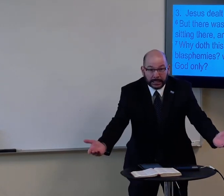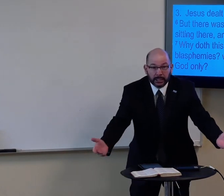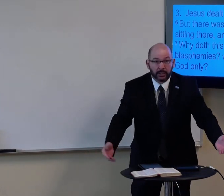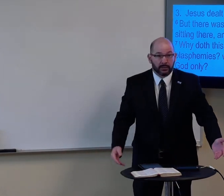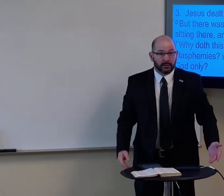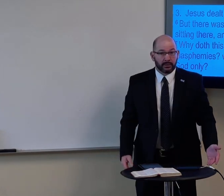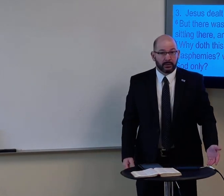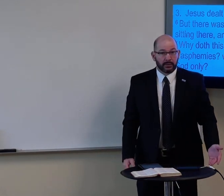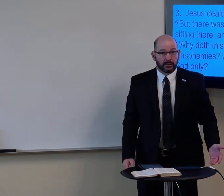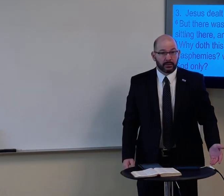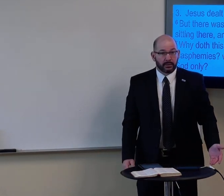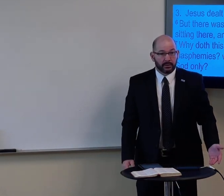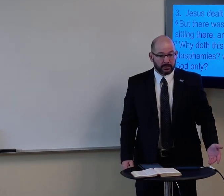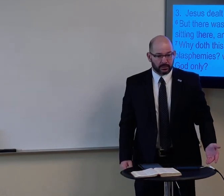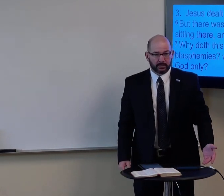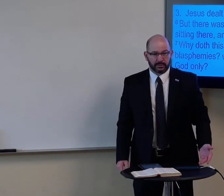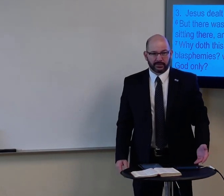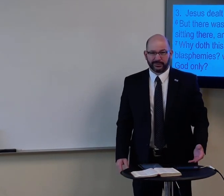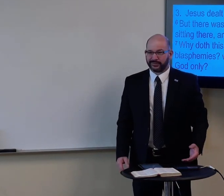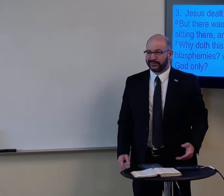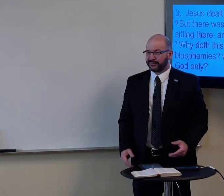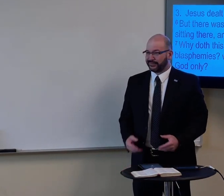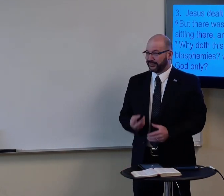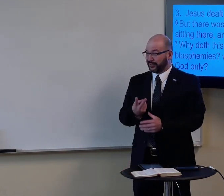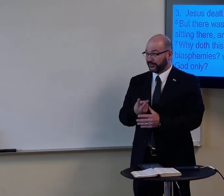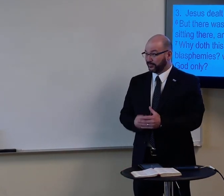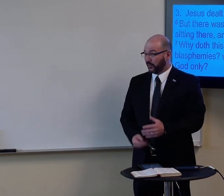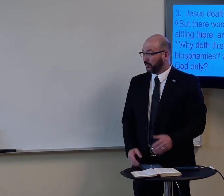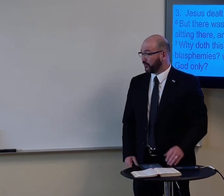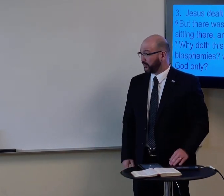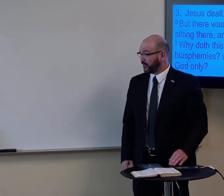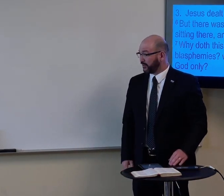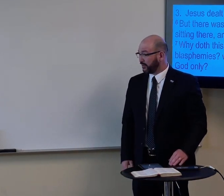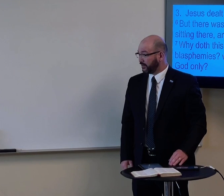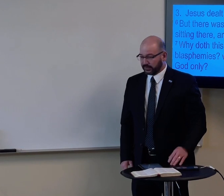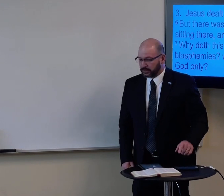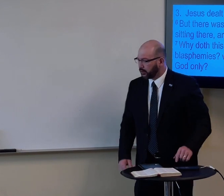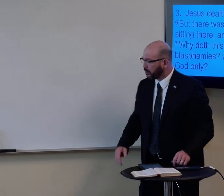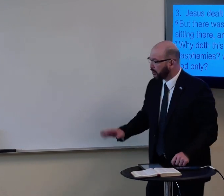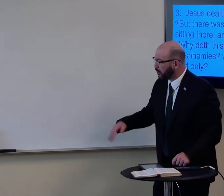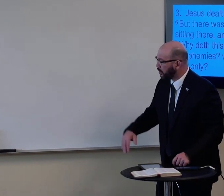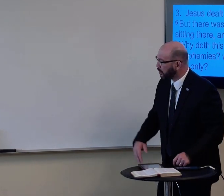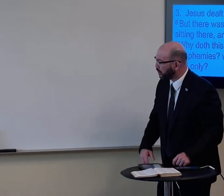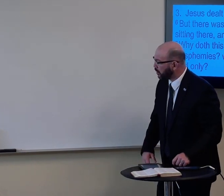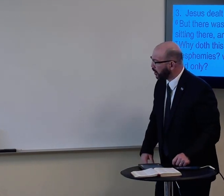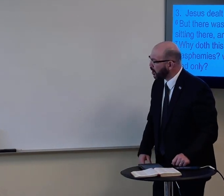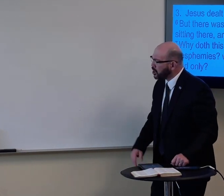So, here in this verse, they're saying that Jesus did both.